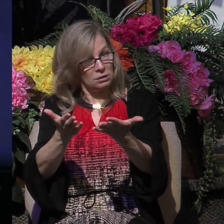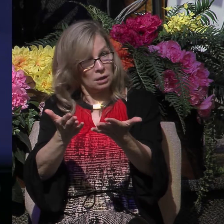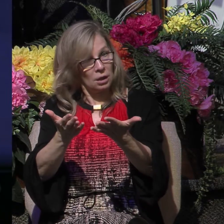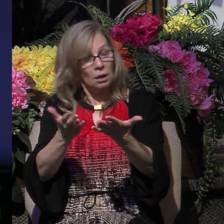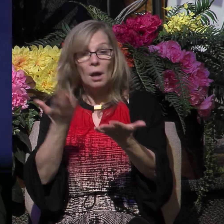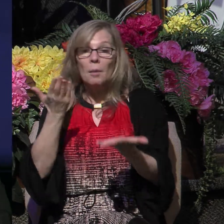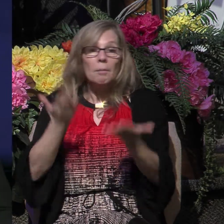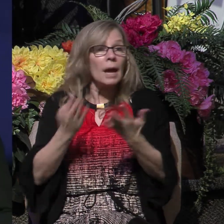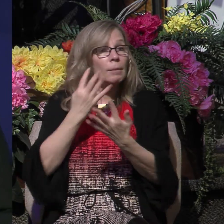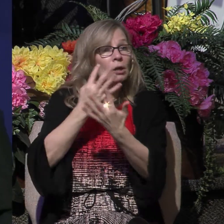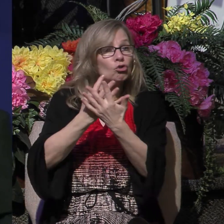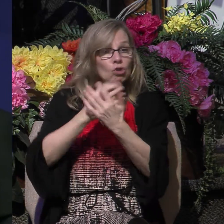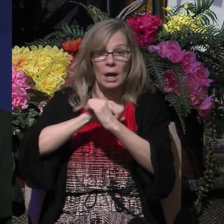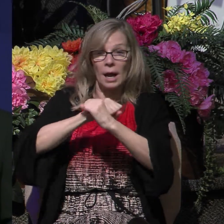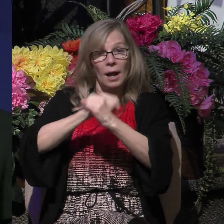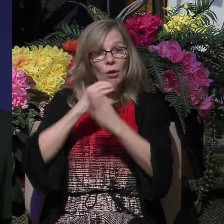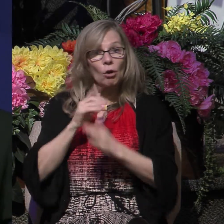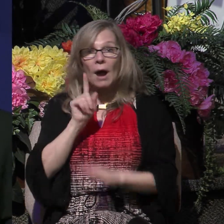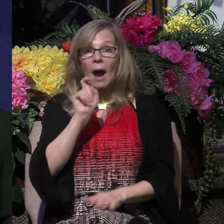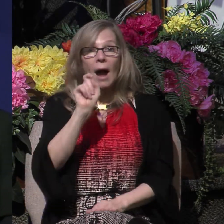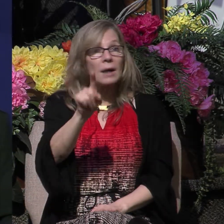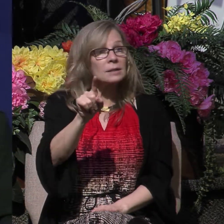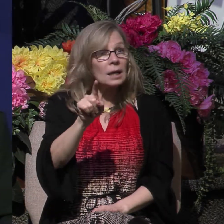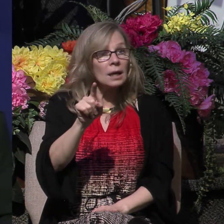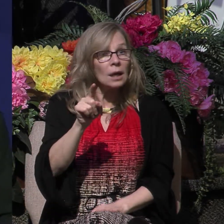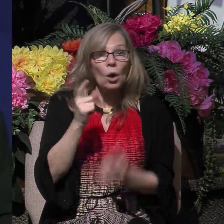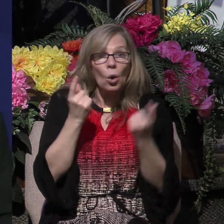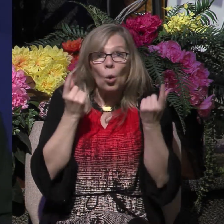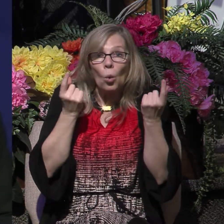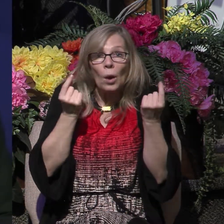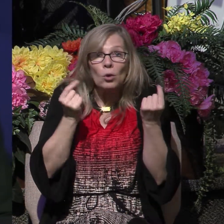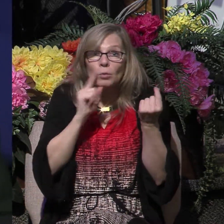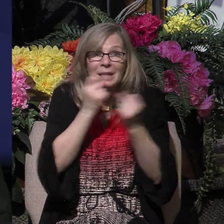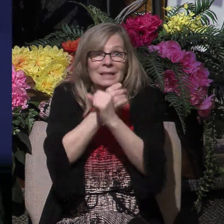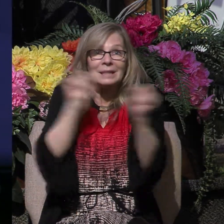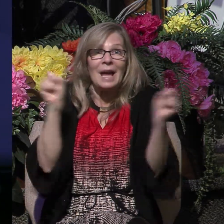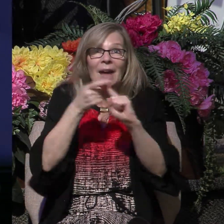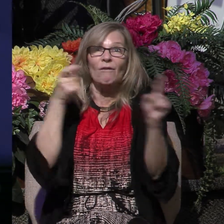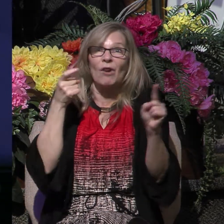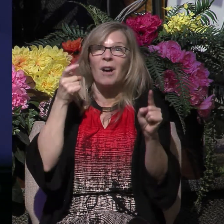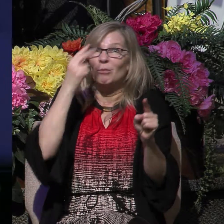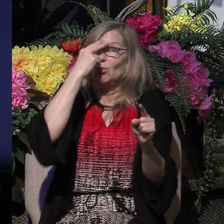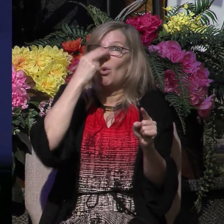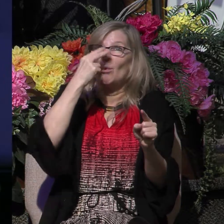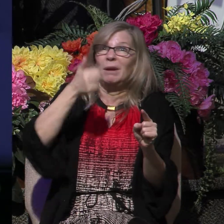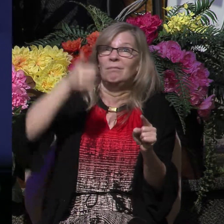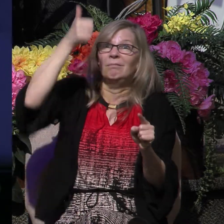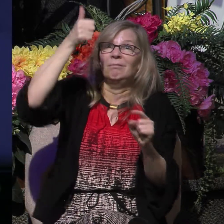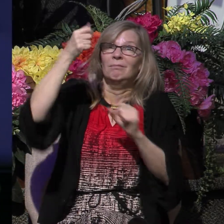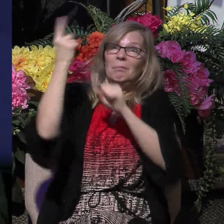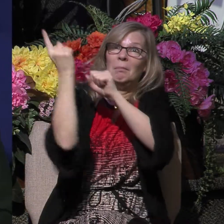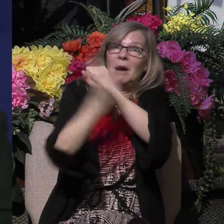the jailer may have simply been asking Paul and Silas what he needed to do to be saved from punishment by the Roman authorities.